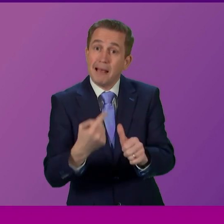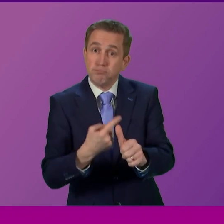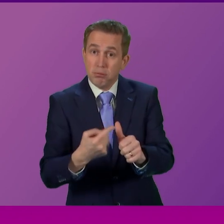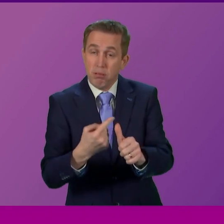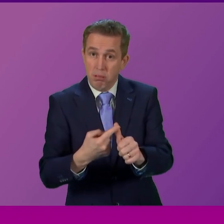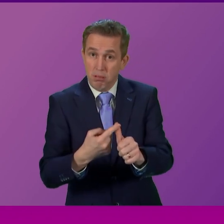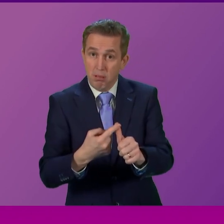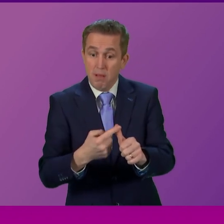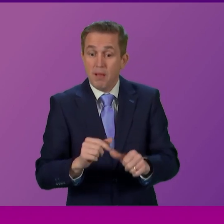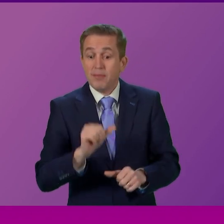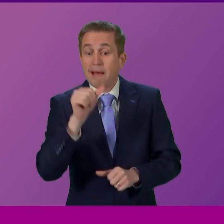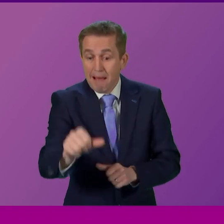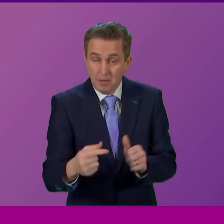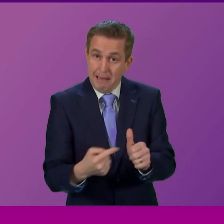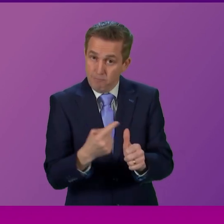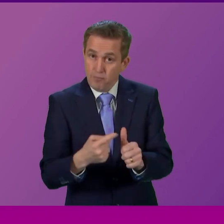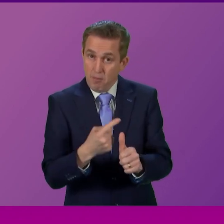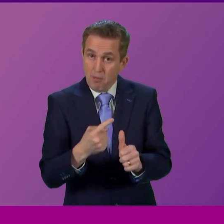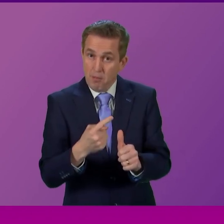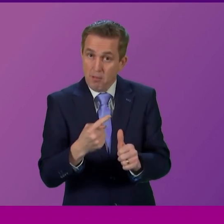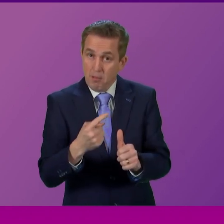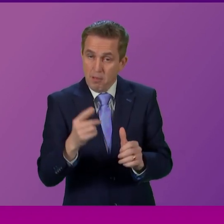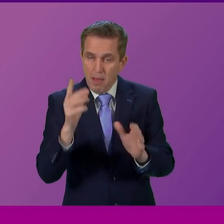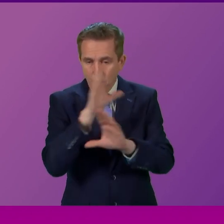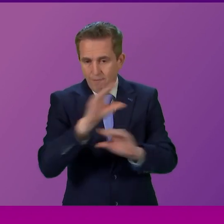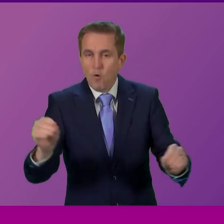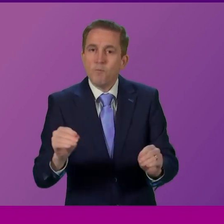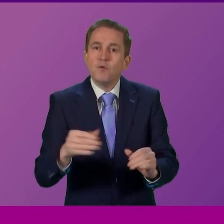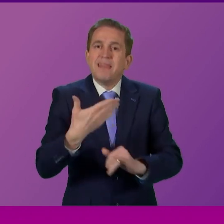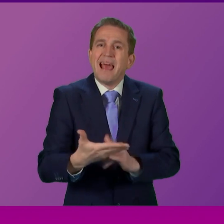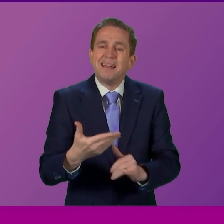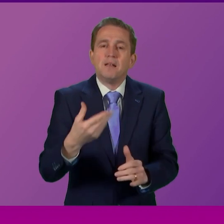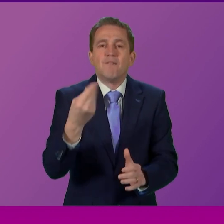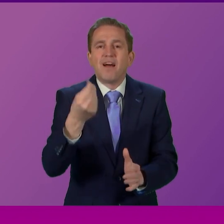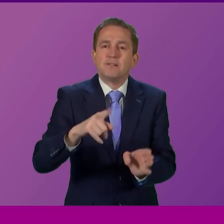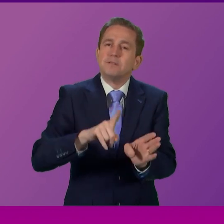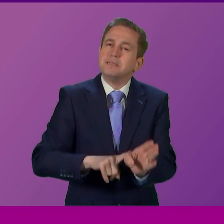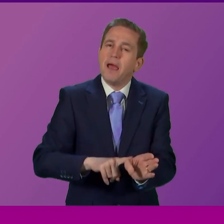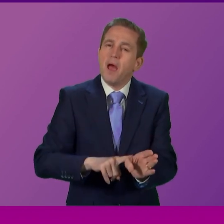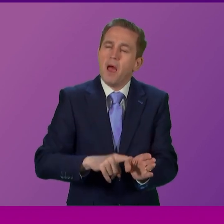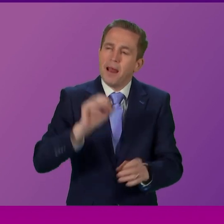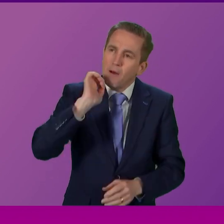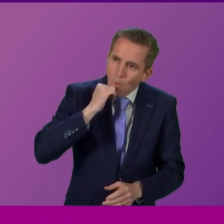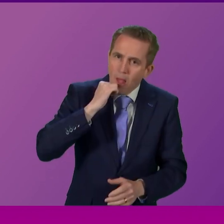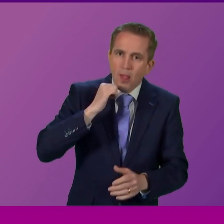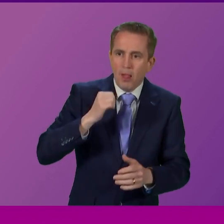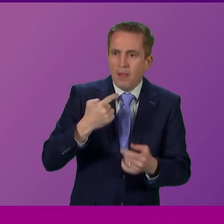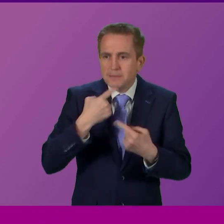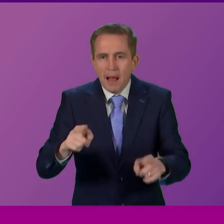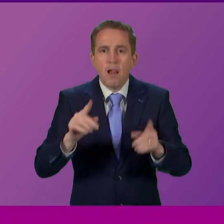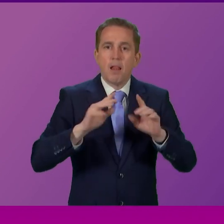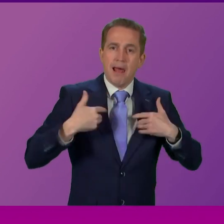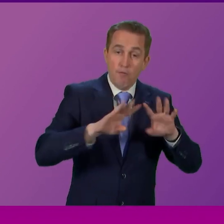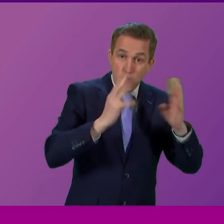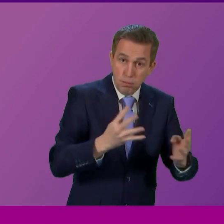I will give a further update as we get towards the end of this financial year and I will continue to push boards to go further in terms of the